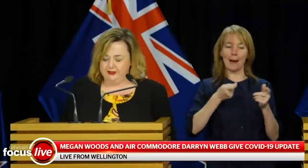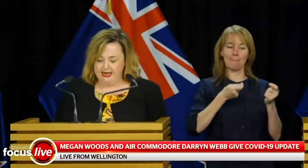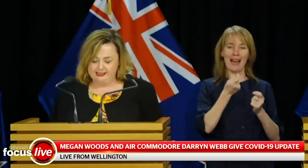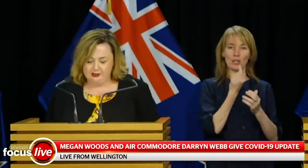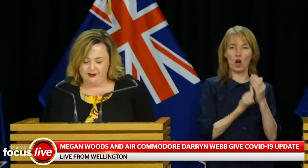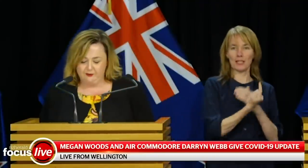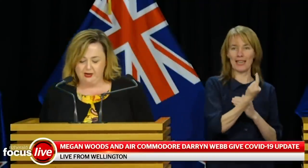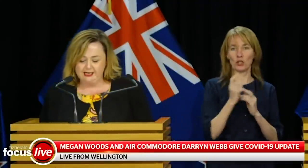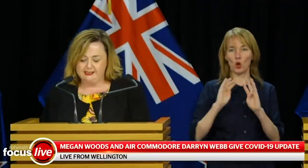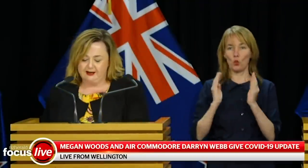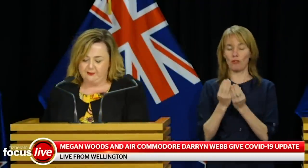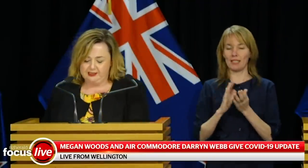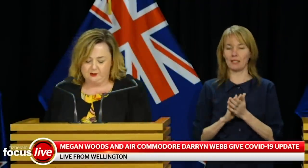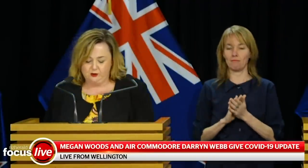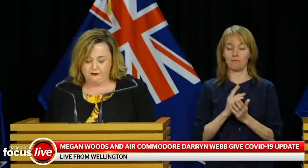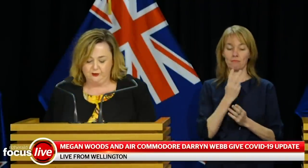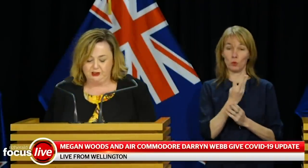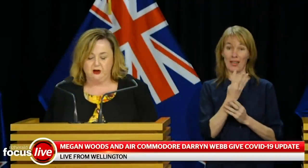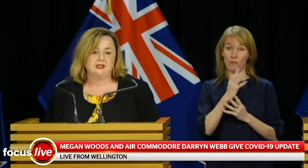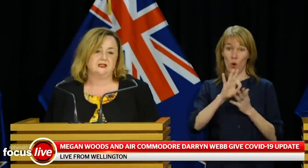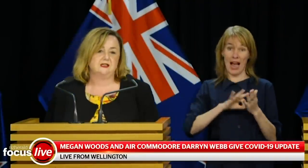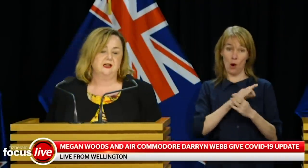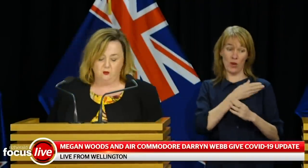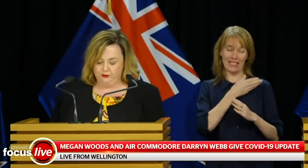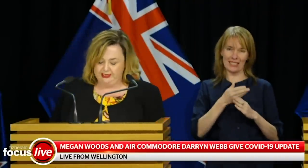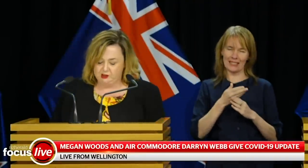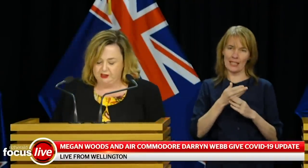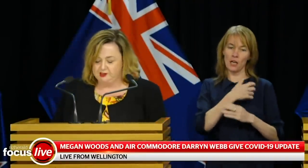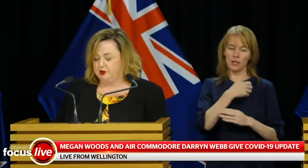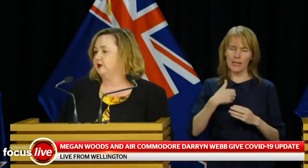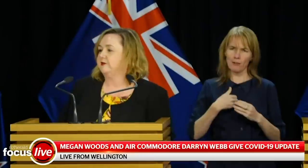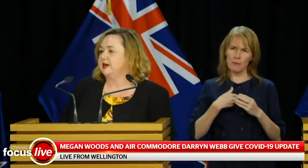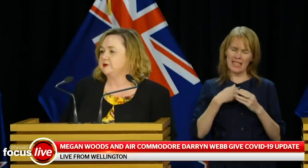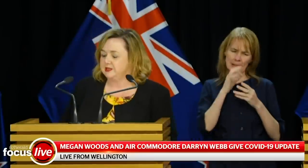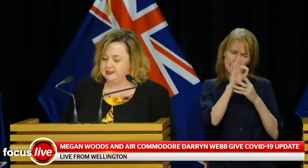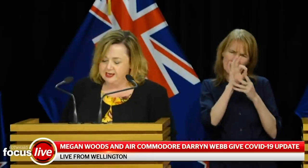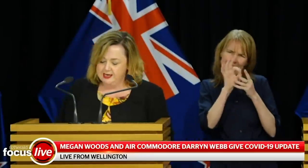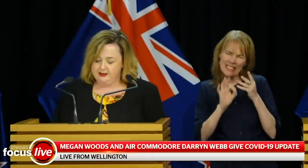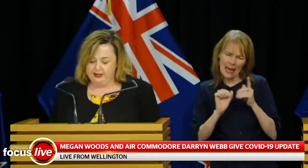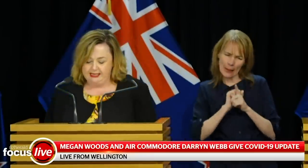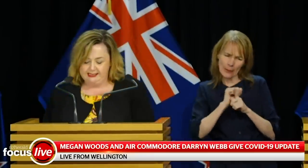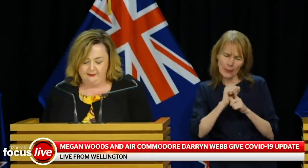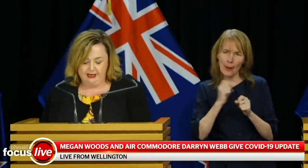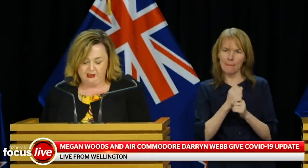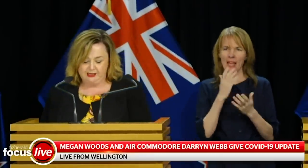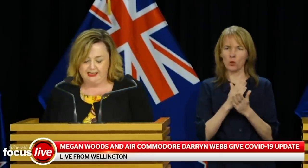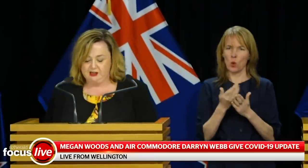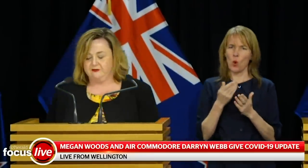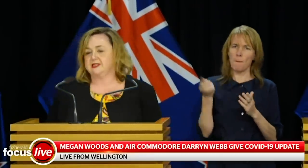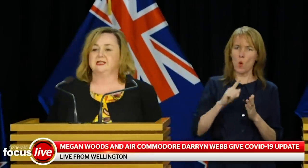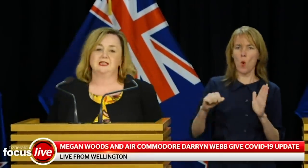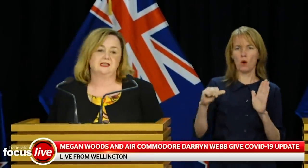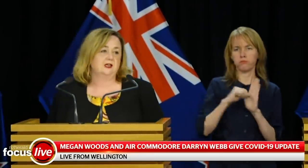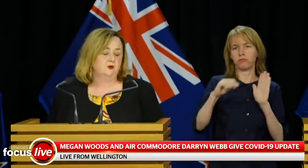So, over the last 24 hours, the Government has sought to further tighten the already strict security arrangements in place in managed